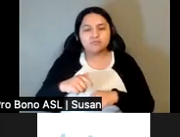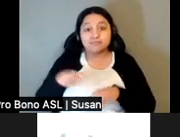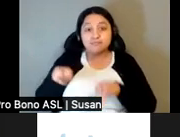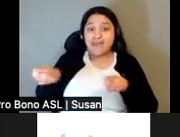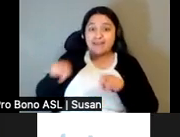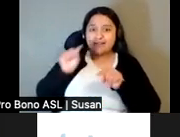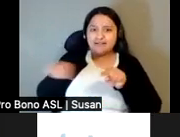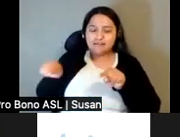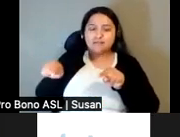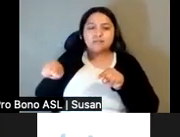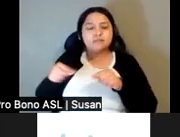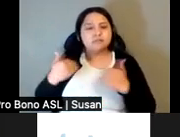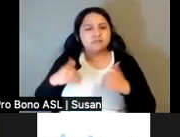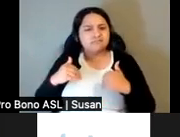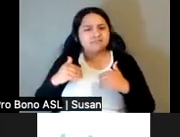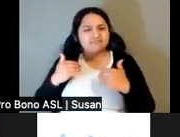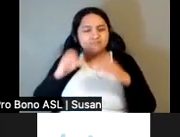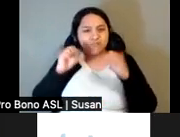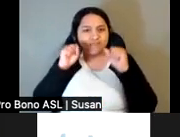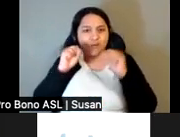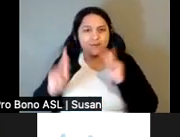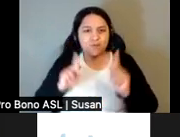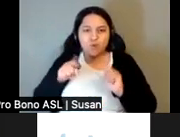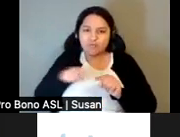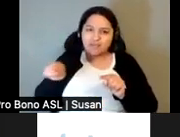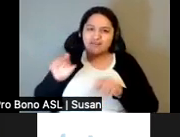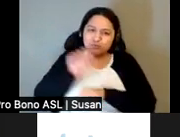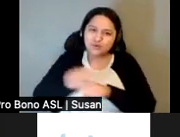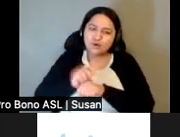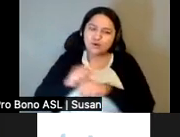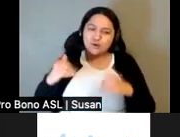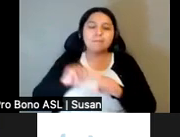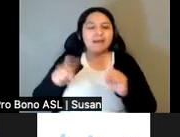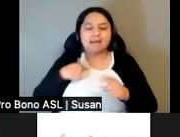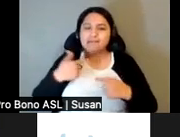wonderful, amazing folks who have done a lot of work, but I will keep the introductions brief.